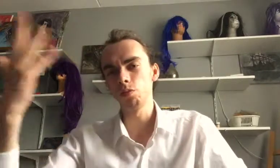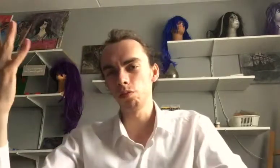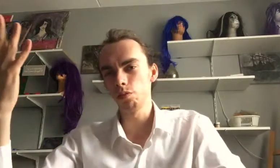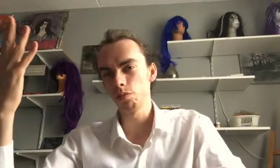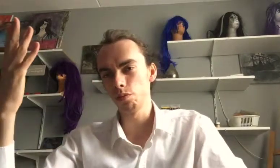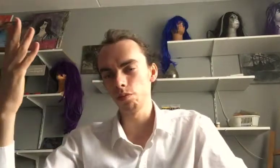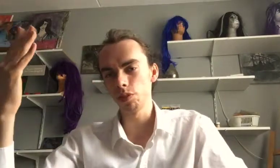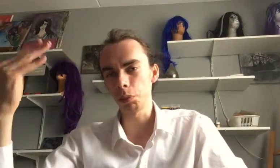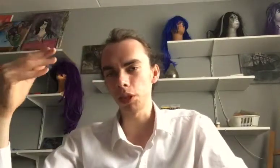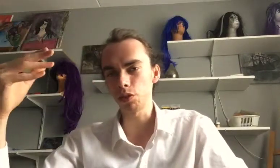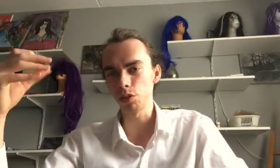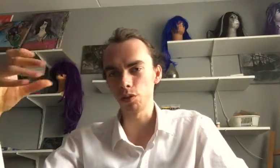but be the truth.